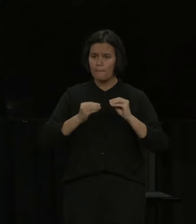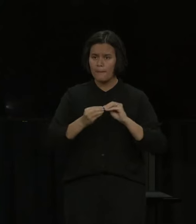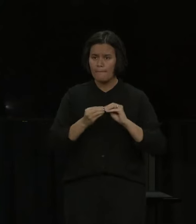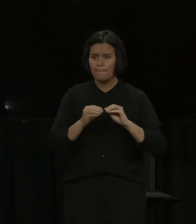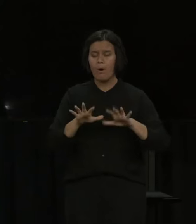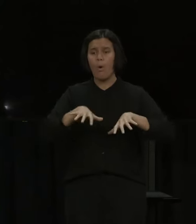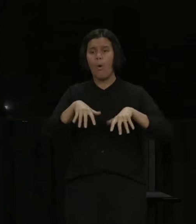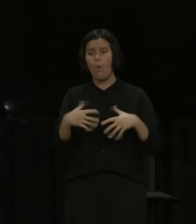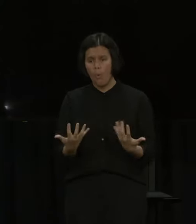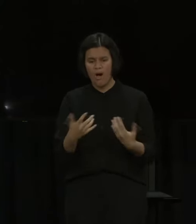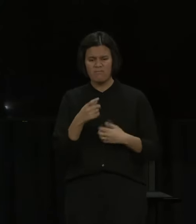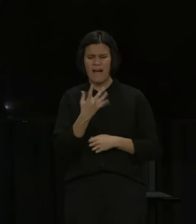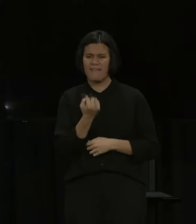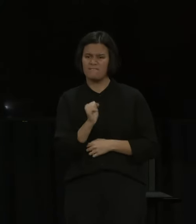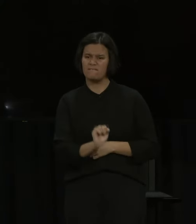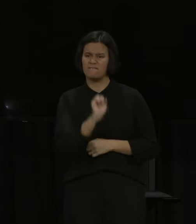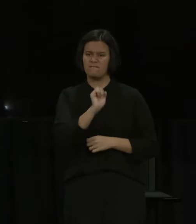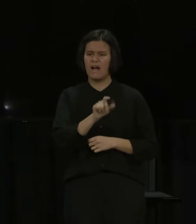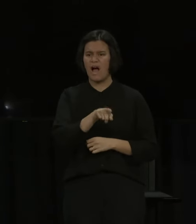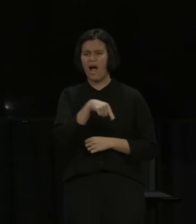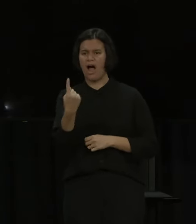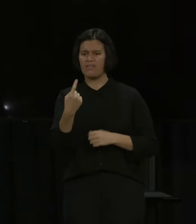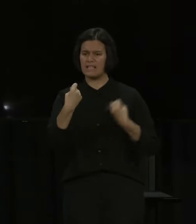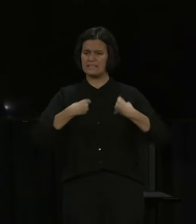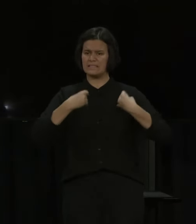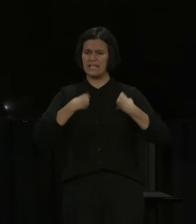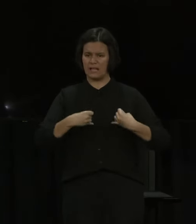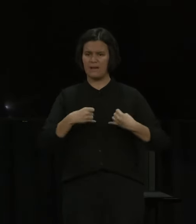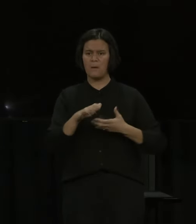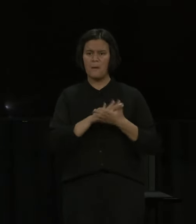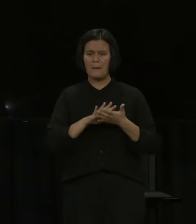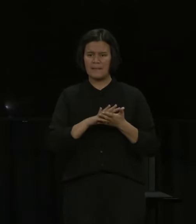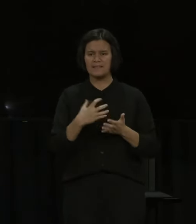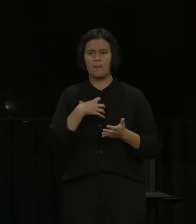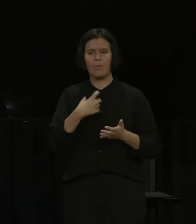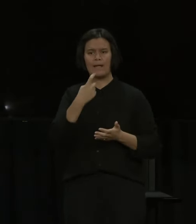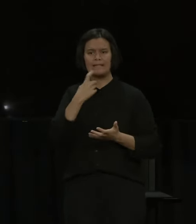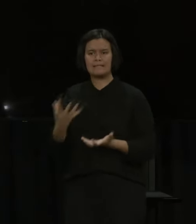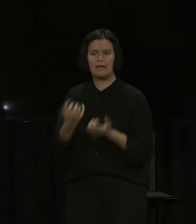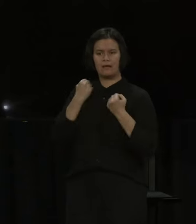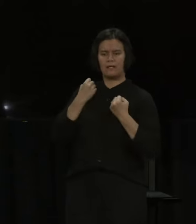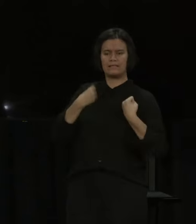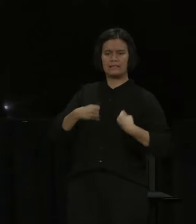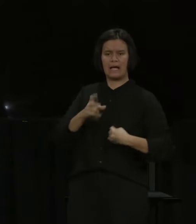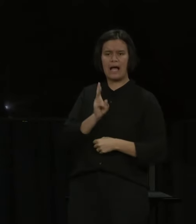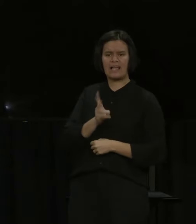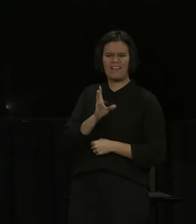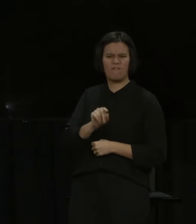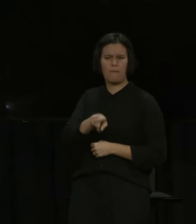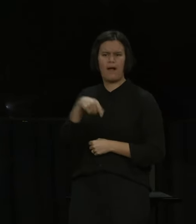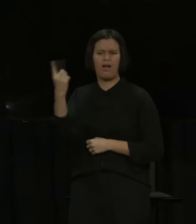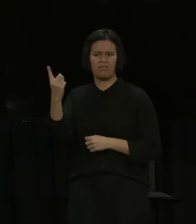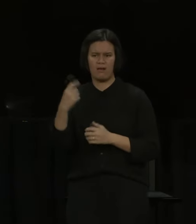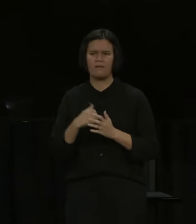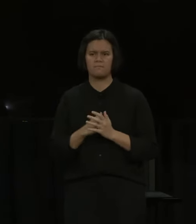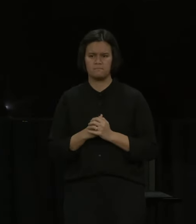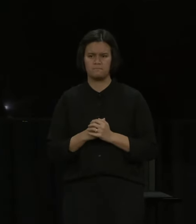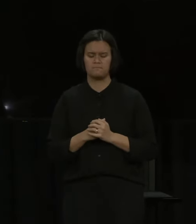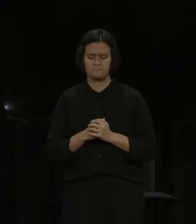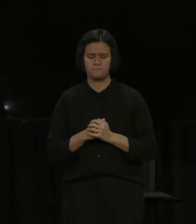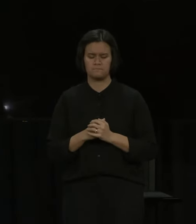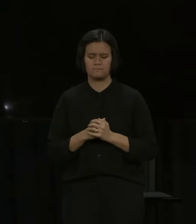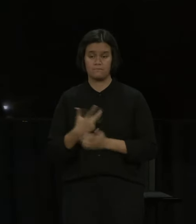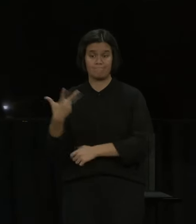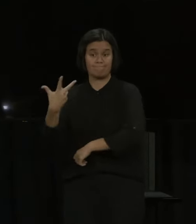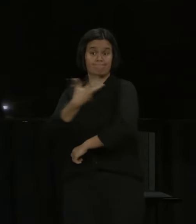The paediatric version is an adapted version that's designed to ensure that it's effective for our tamariki. It's about one-third